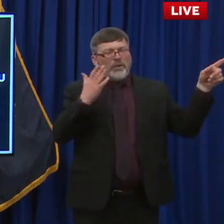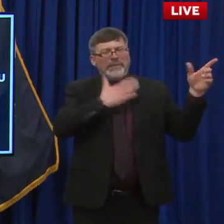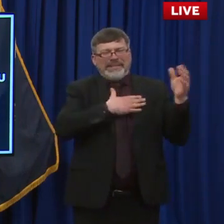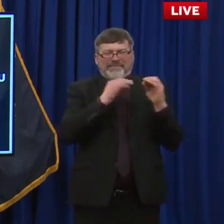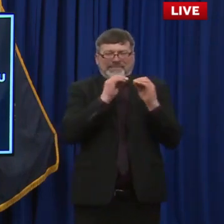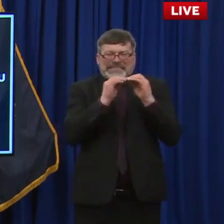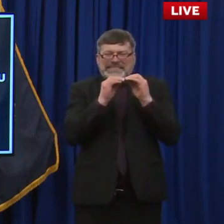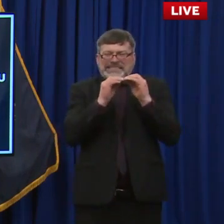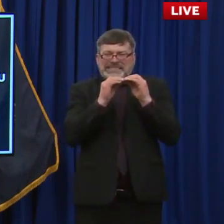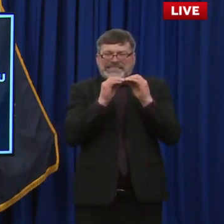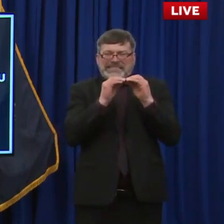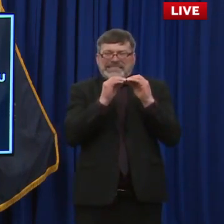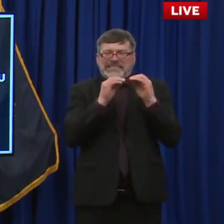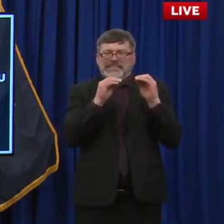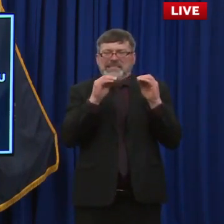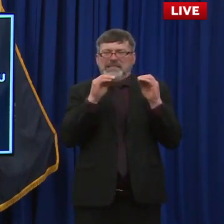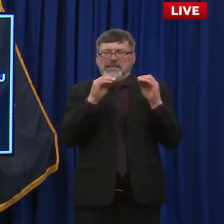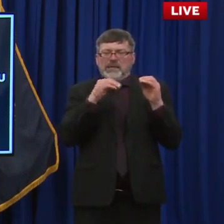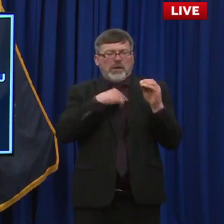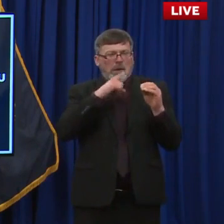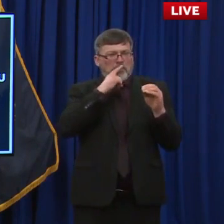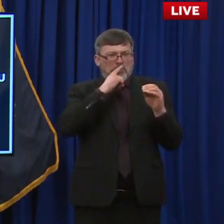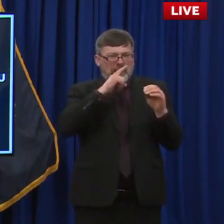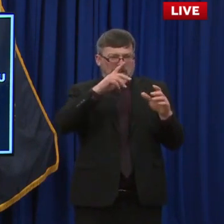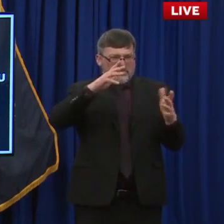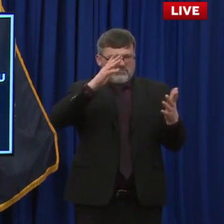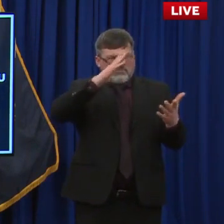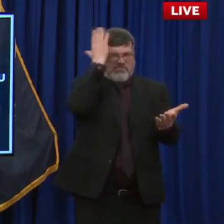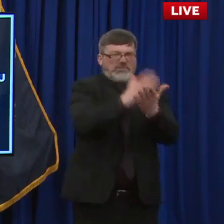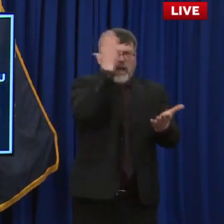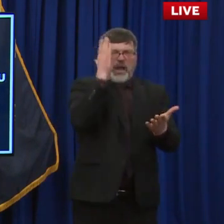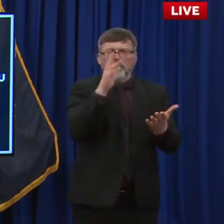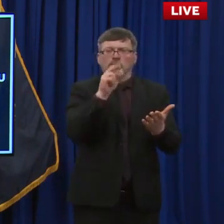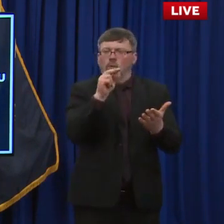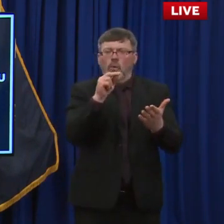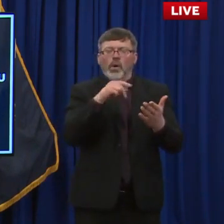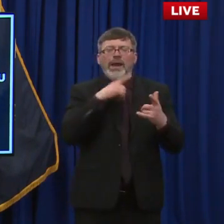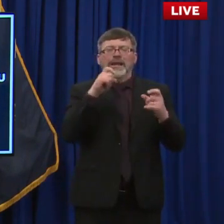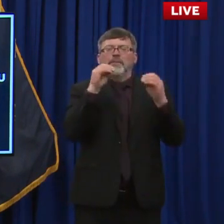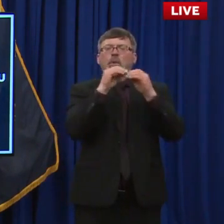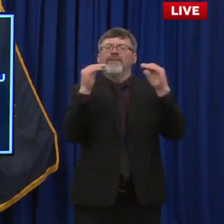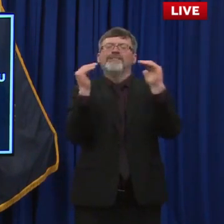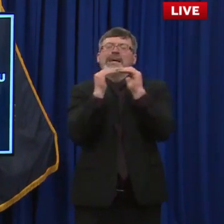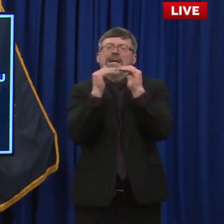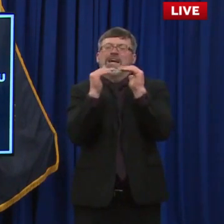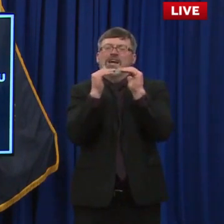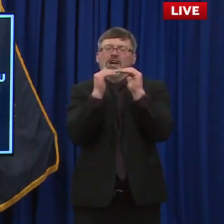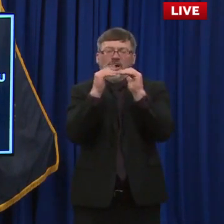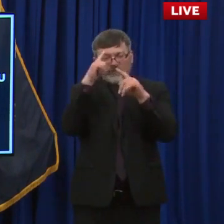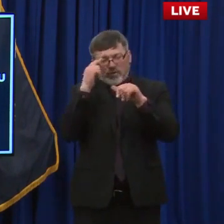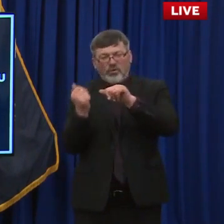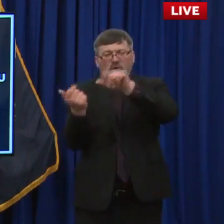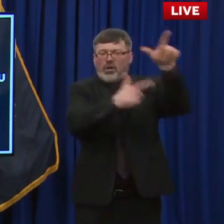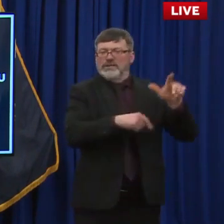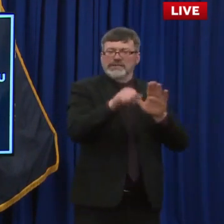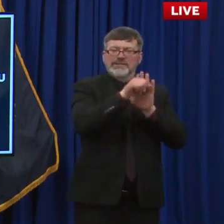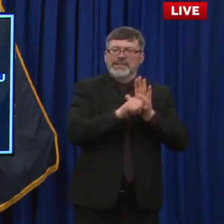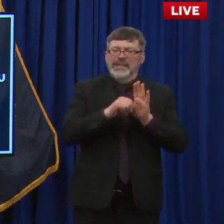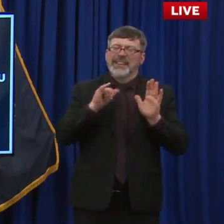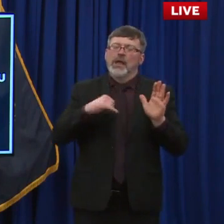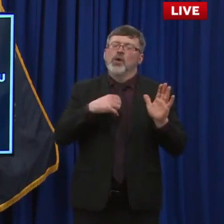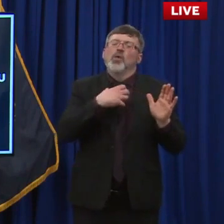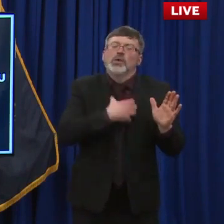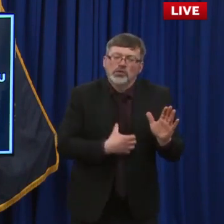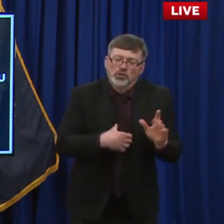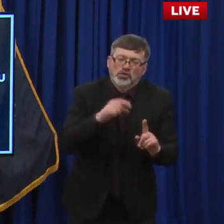fix and they weren't willing to do it. I think all of us are pretty disappointed in that. So it wasn't about just saying no, it about you could have fixed it. You had the chance